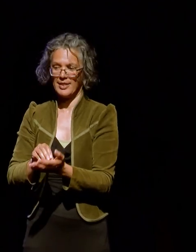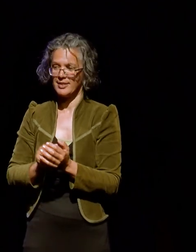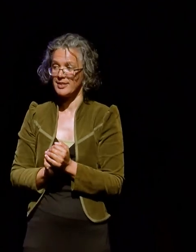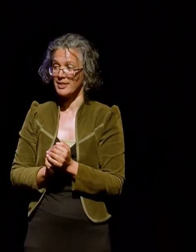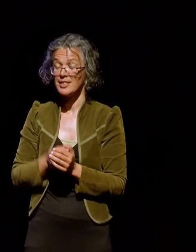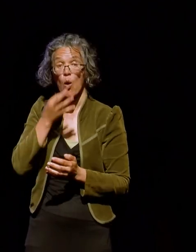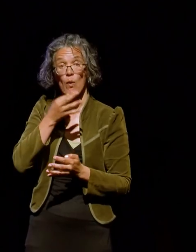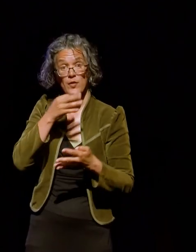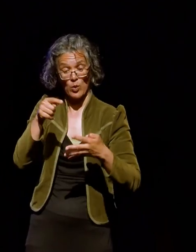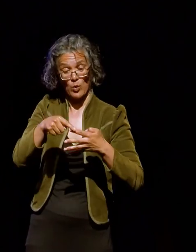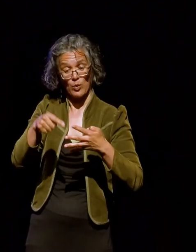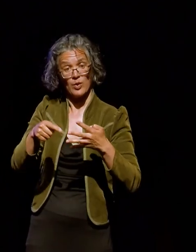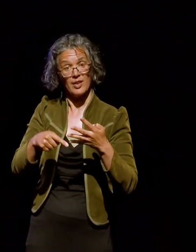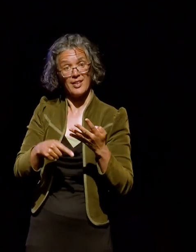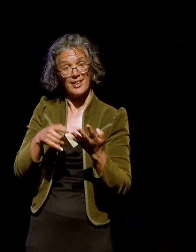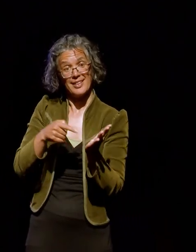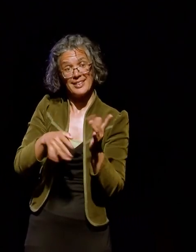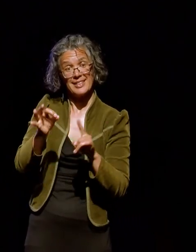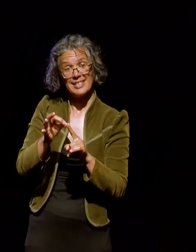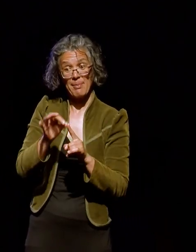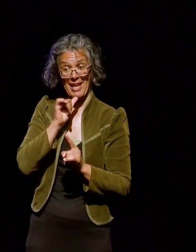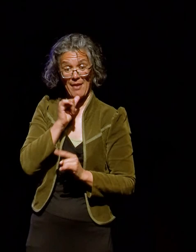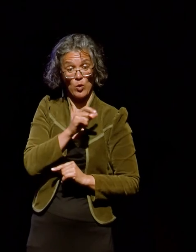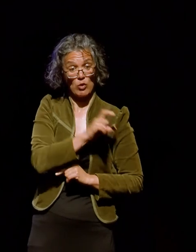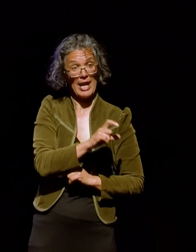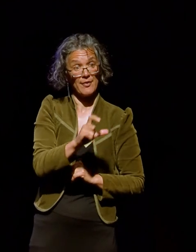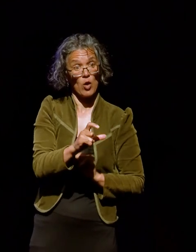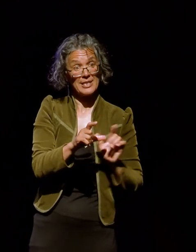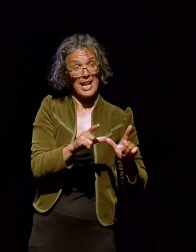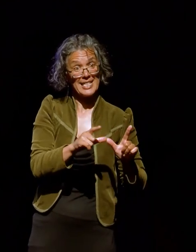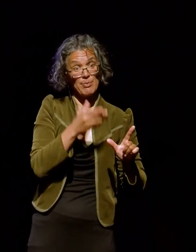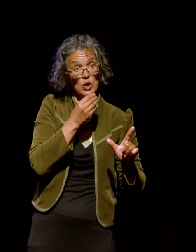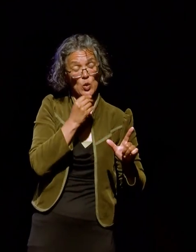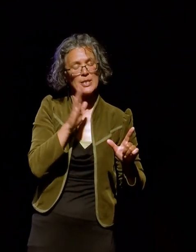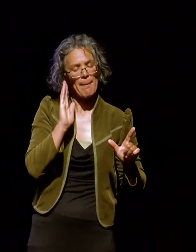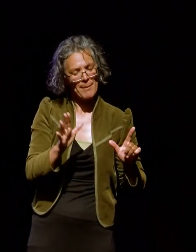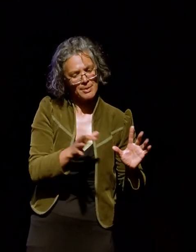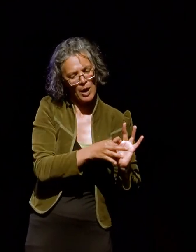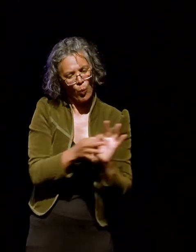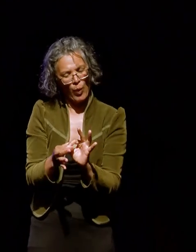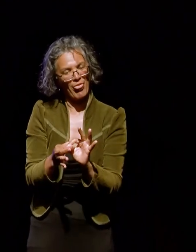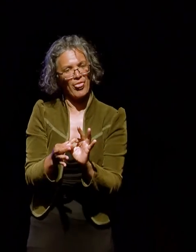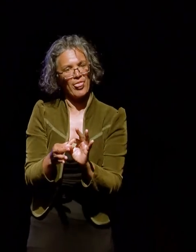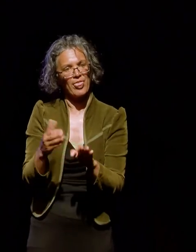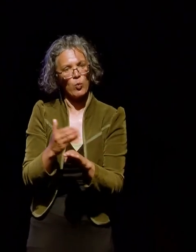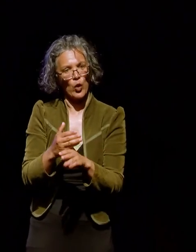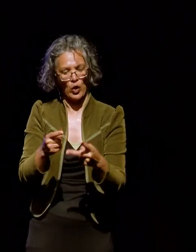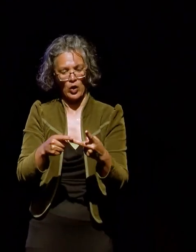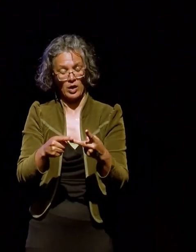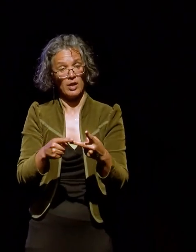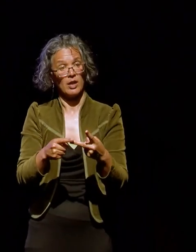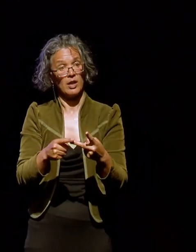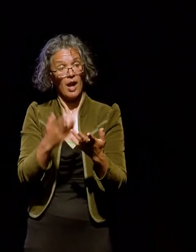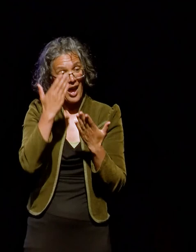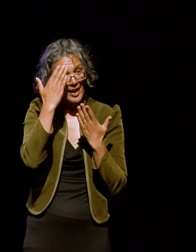is, if you are using Creative Commons licences, you do have to make sure that that licence travels with the work. Always make sure you acknowledge the